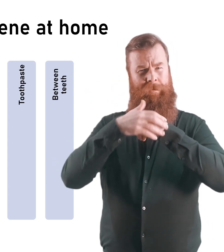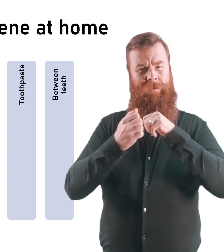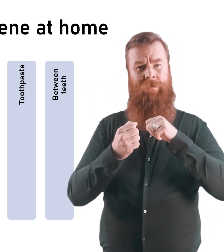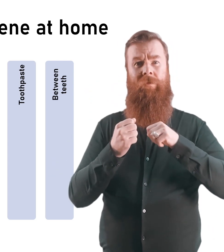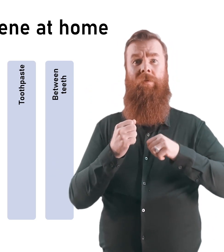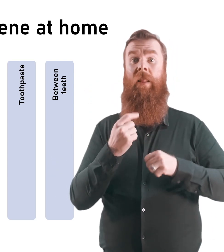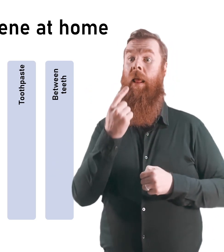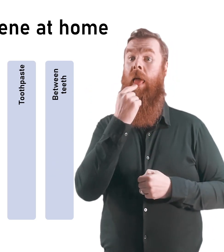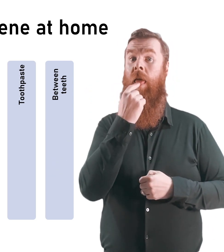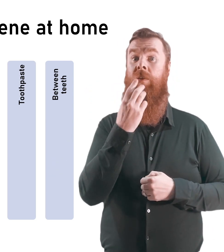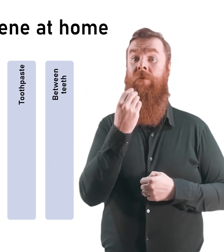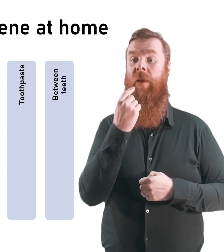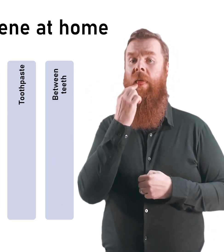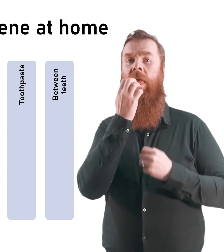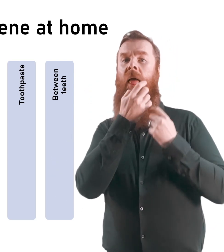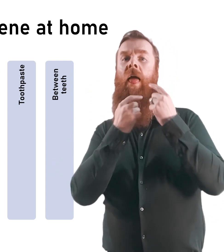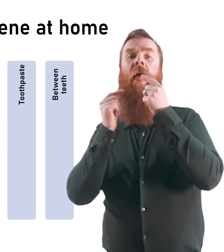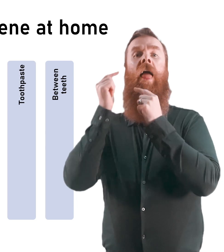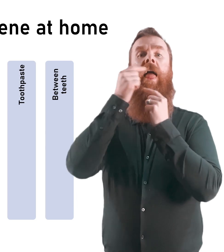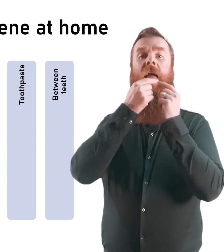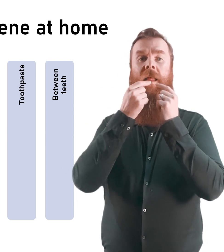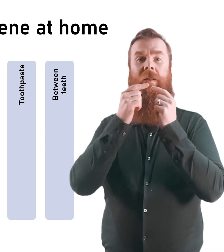You can also gently brush the top of your tongue.